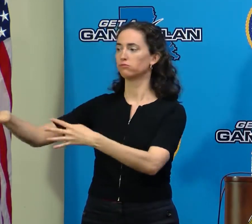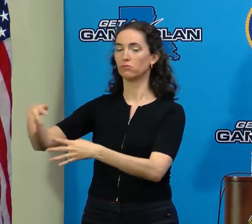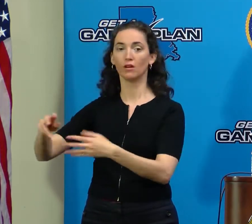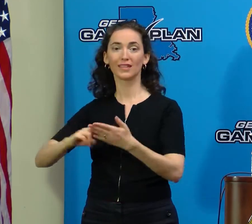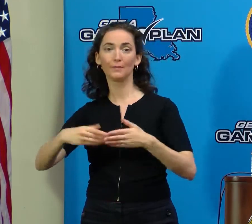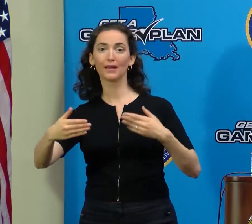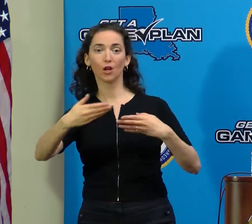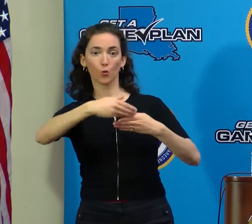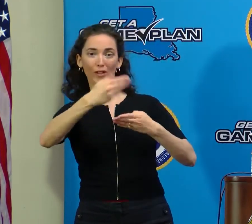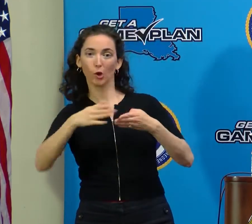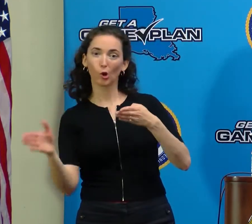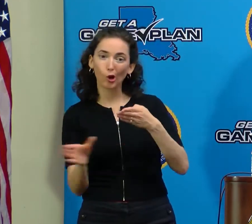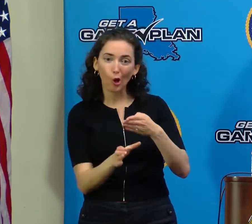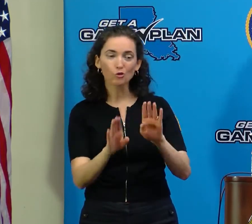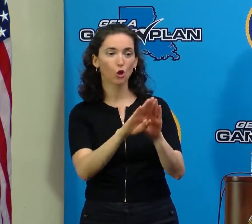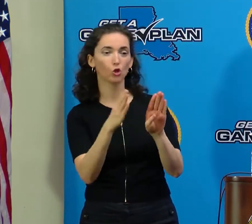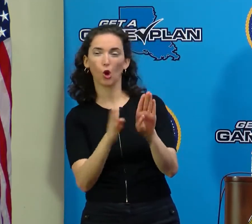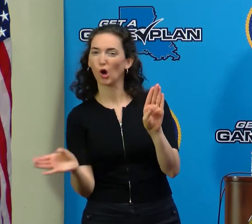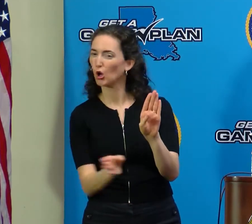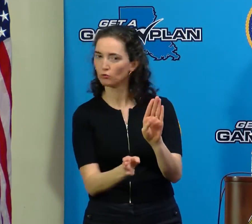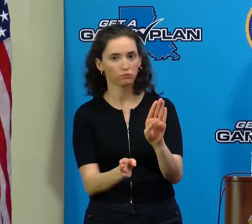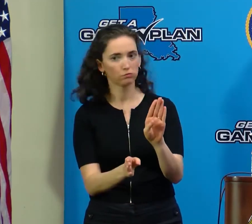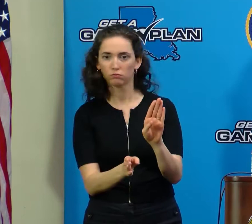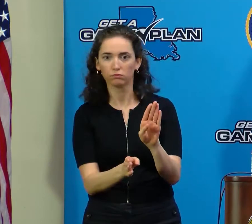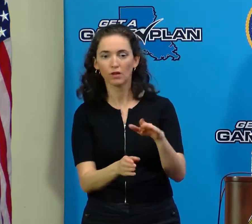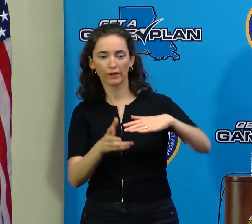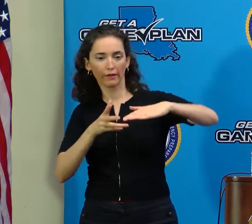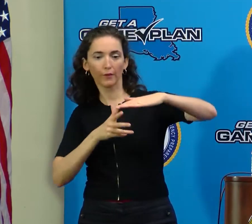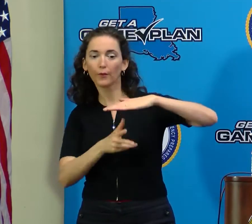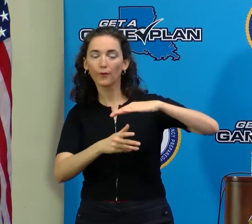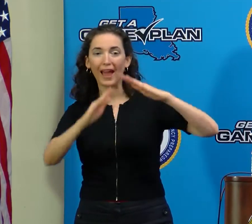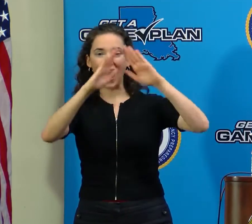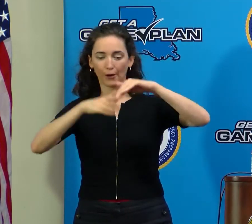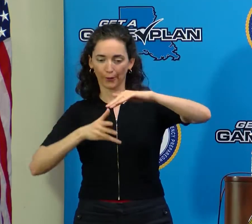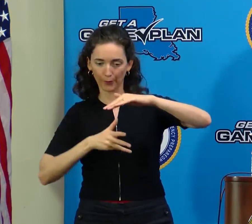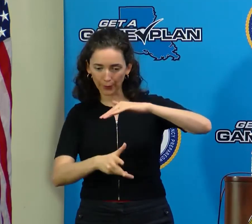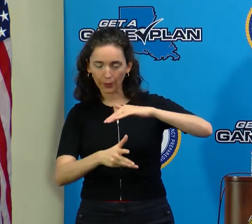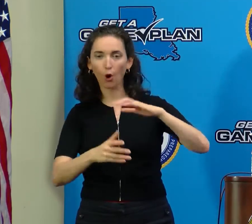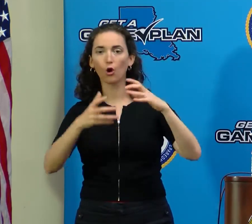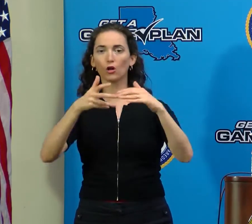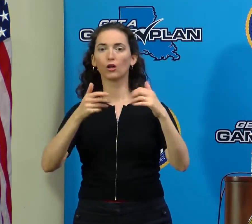crawl spaces or garages. Carbon monoxide poisoning is absolutely deadly.